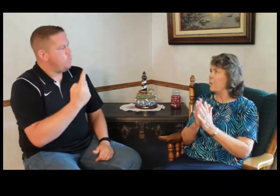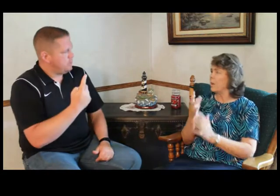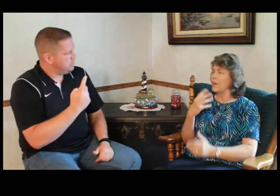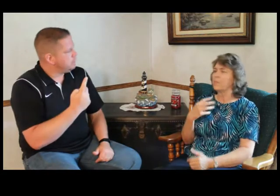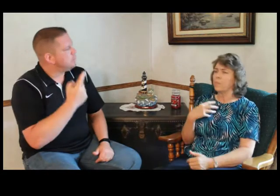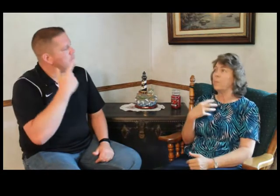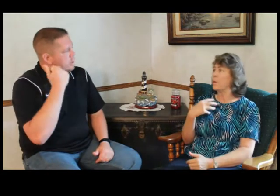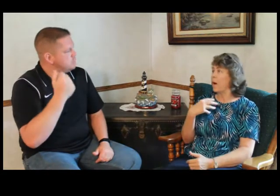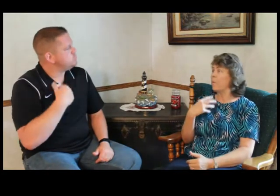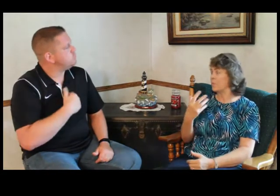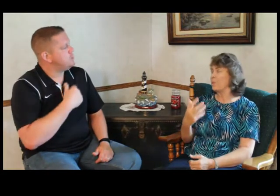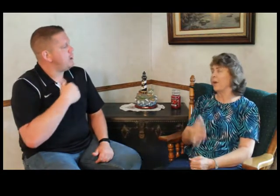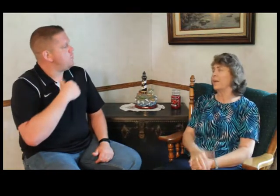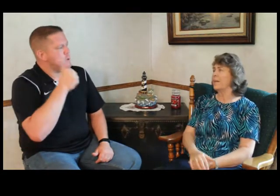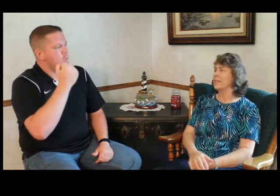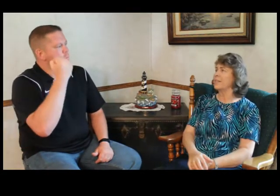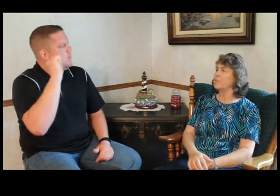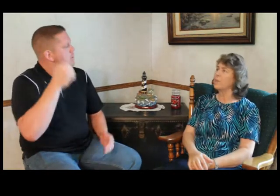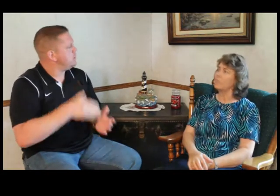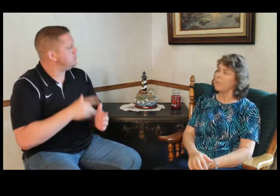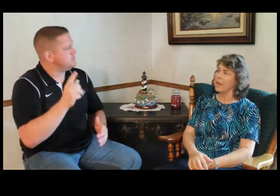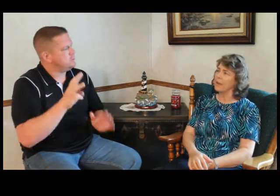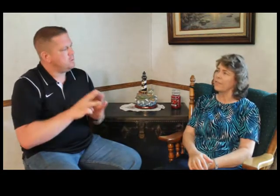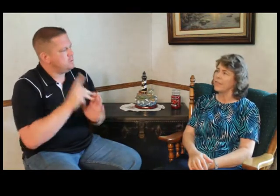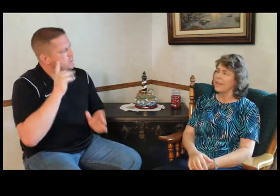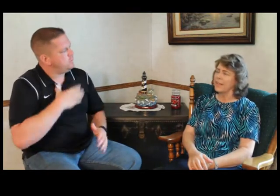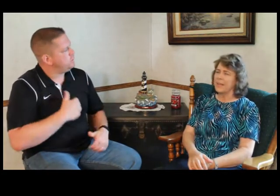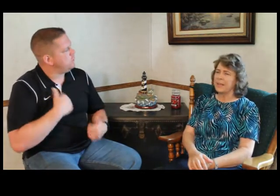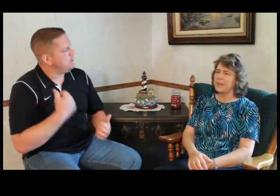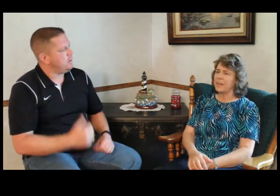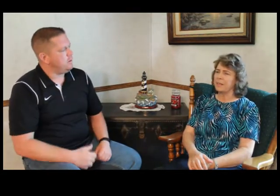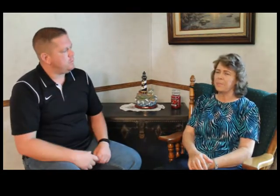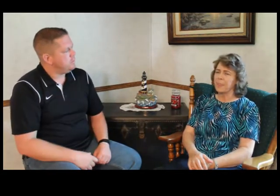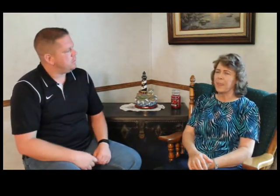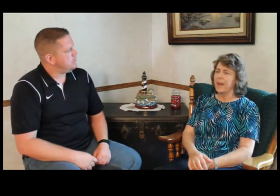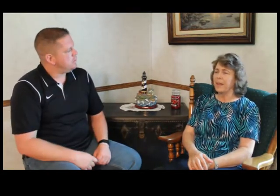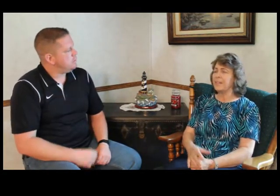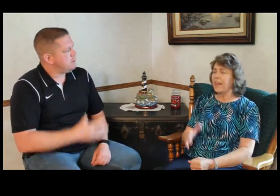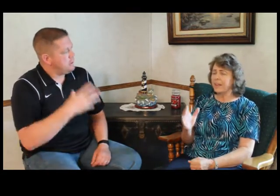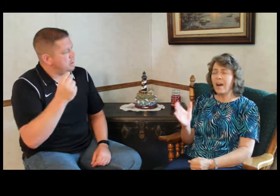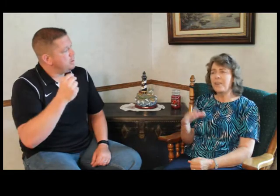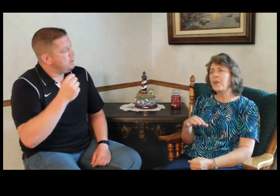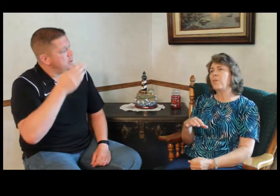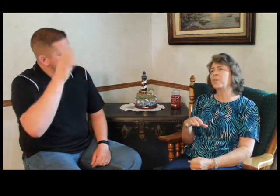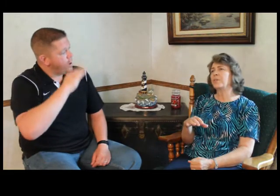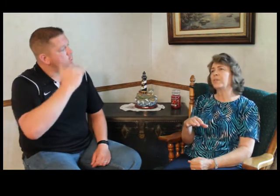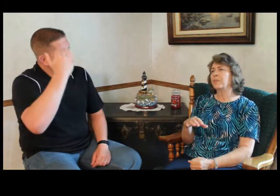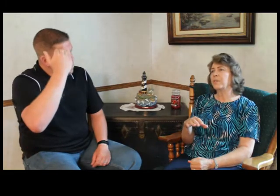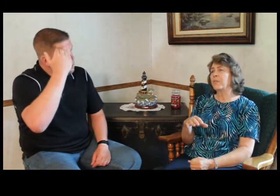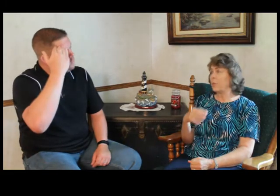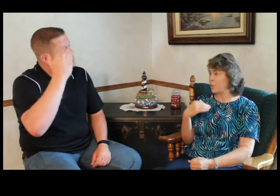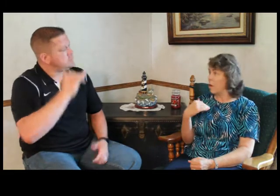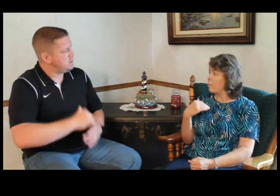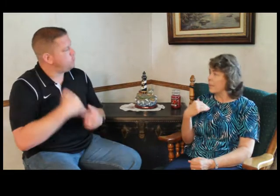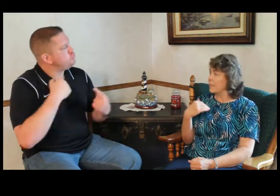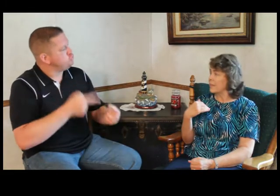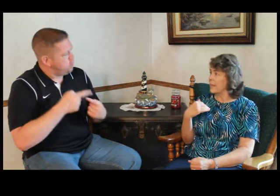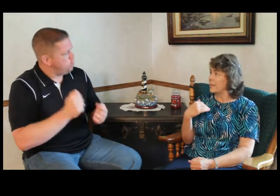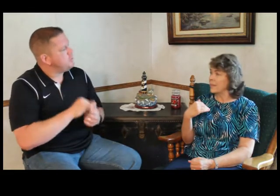know, because I wasn't rebelling against his will for my life. And God knows that we struggle with these things. It's